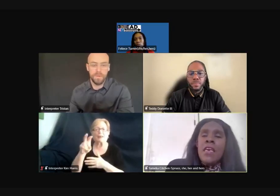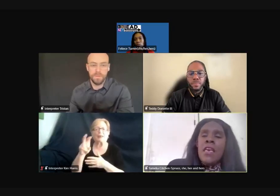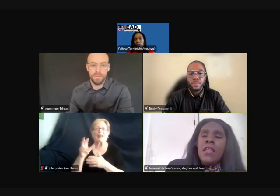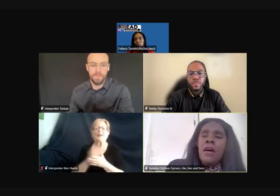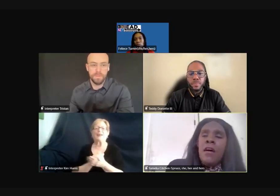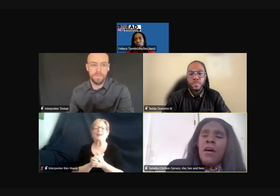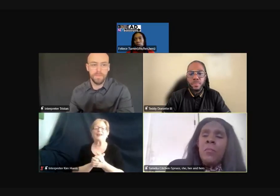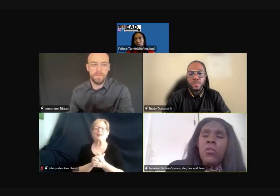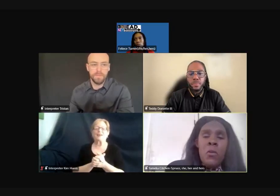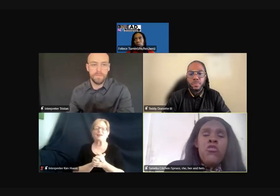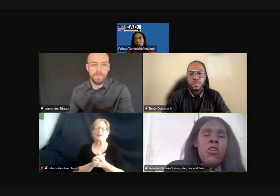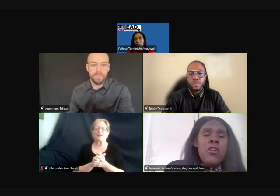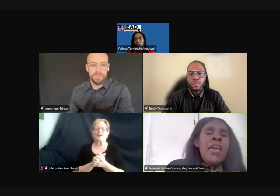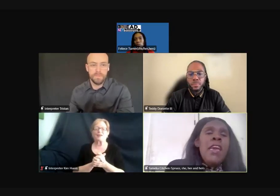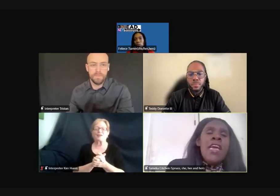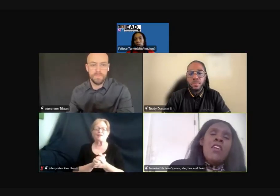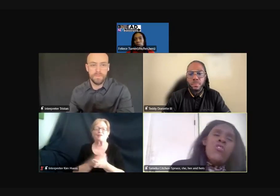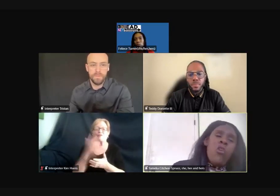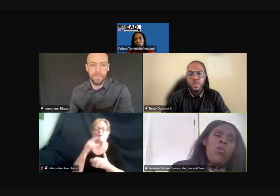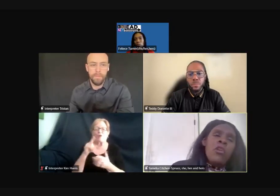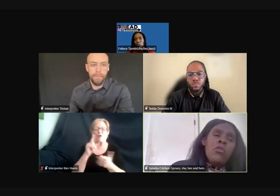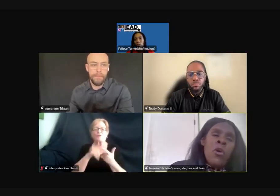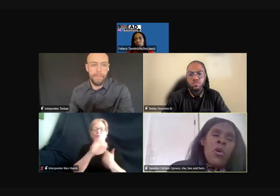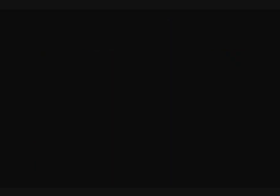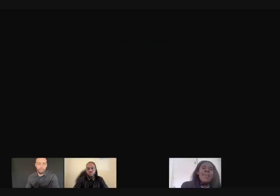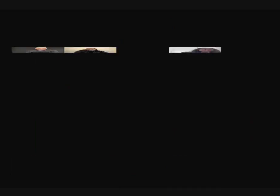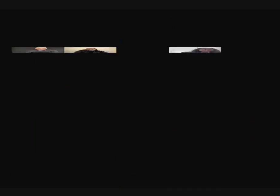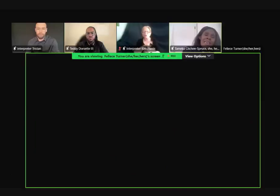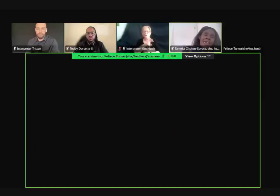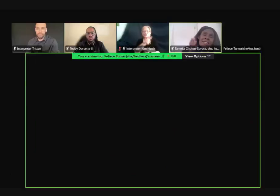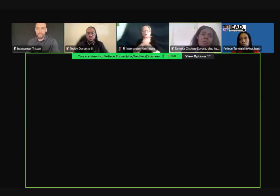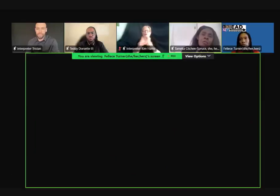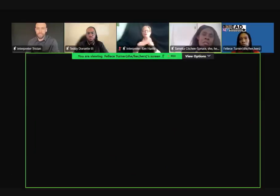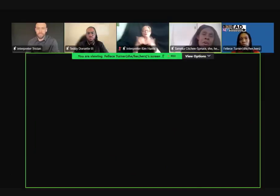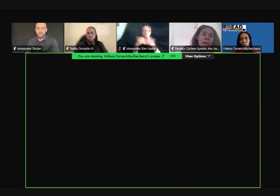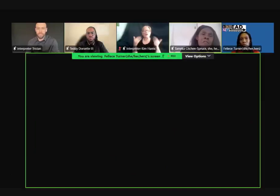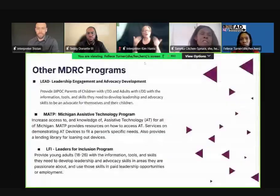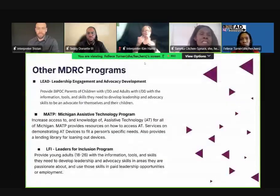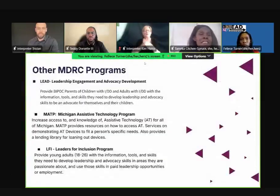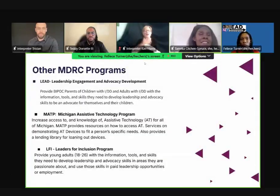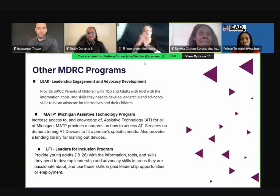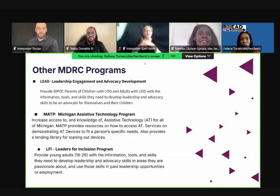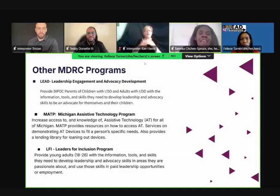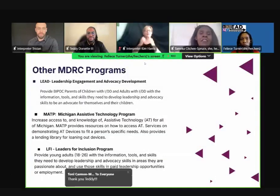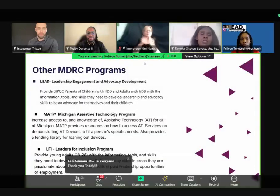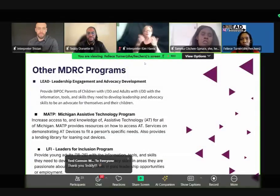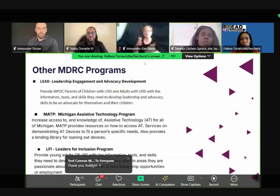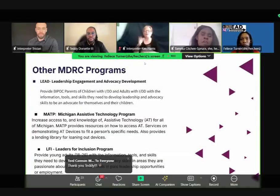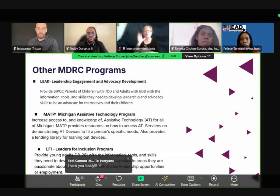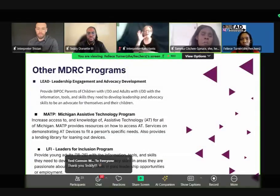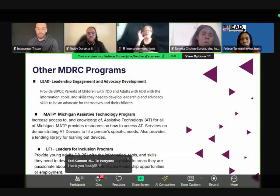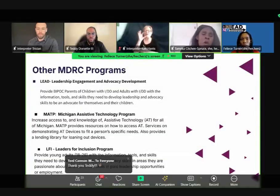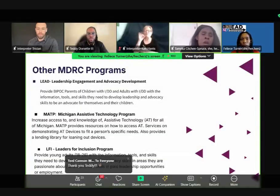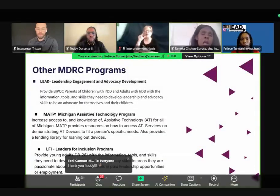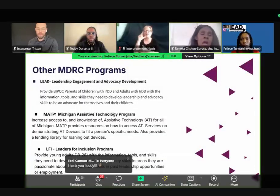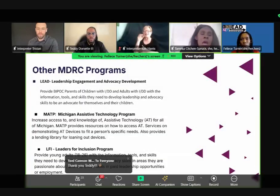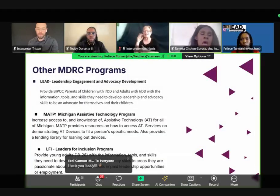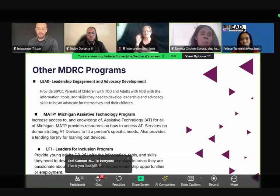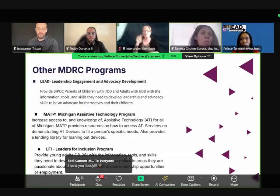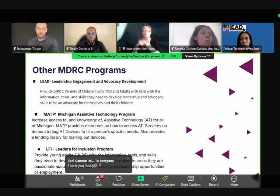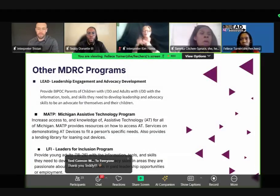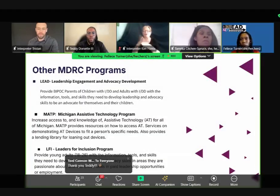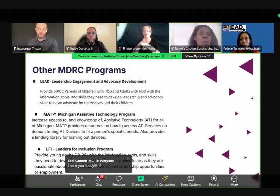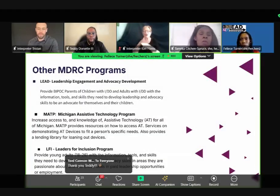in, in, uh, employment journey. And so we're going to end it with, uh, Belize to share some more,